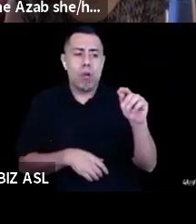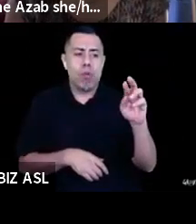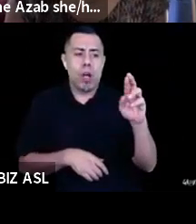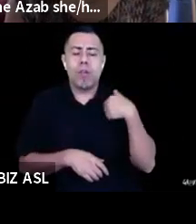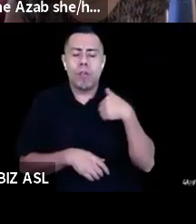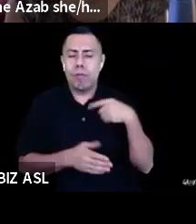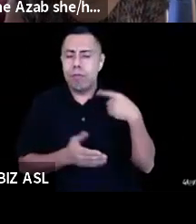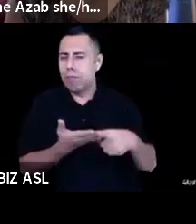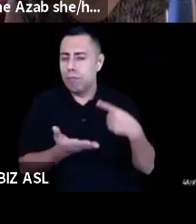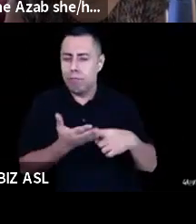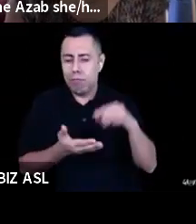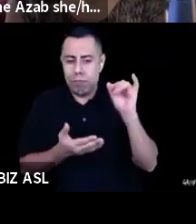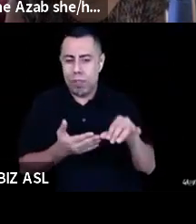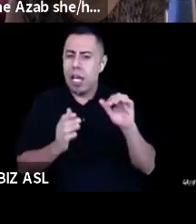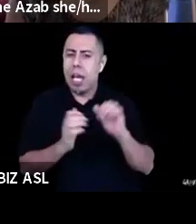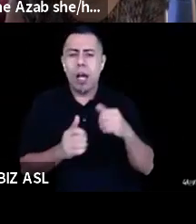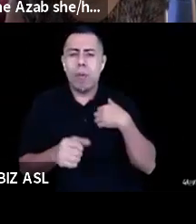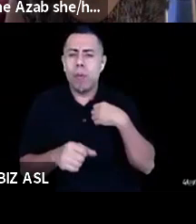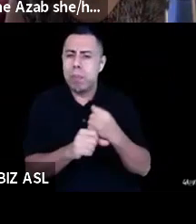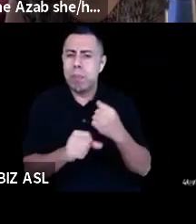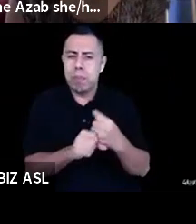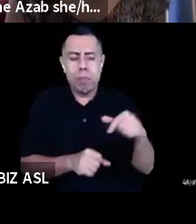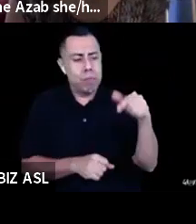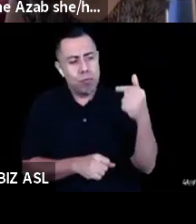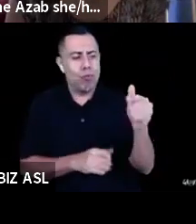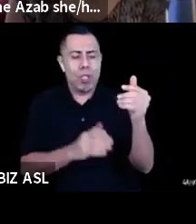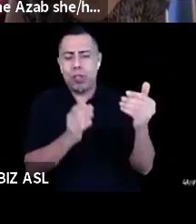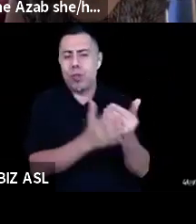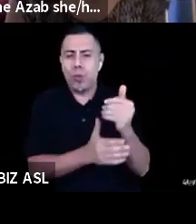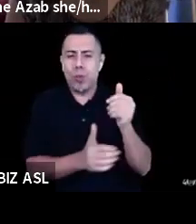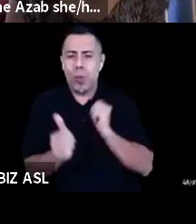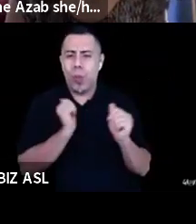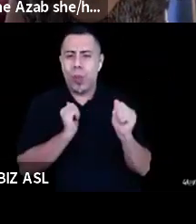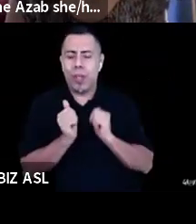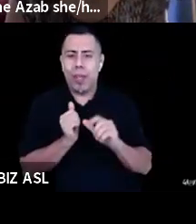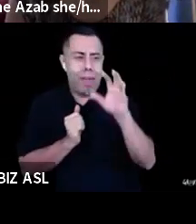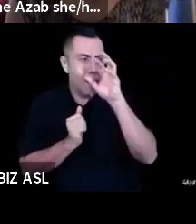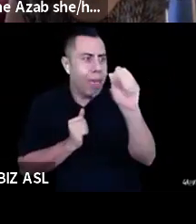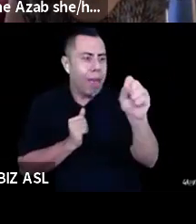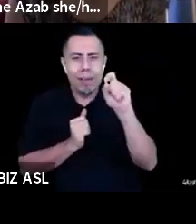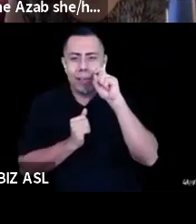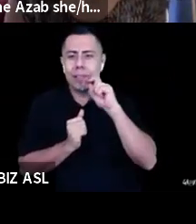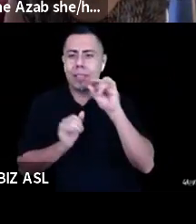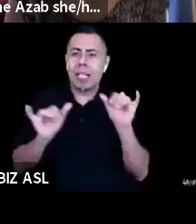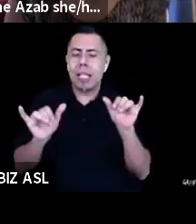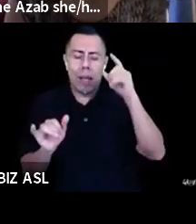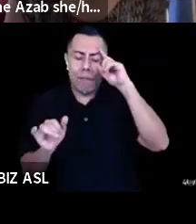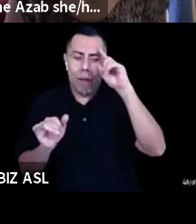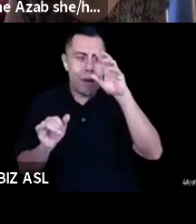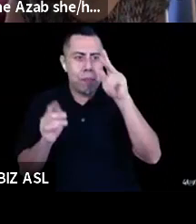like sexy and how palatable for the people. Whereas I'm sitting over here in my little room of